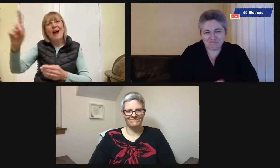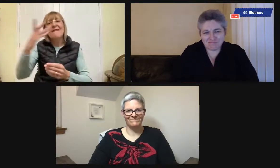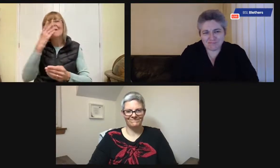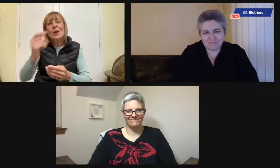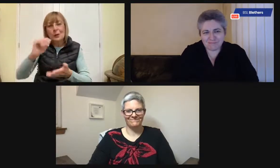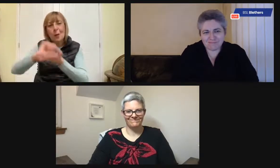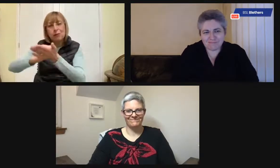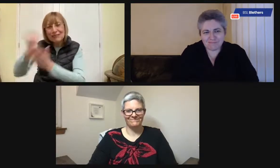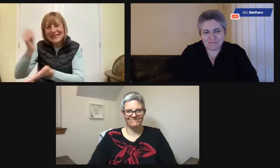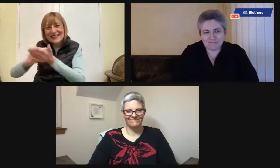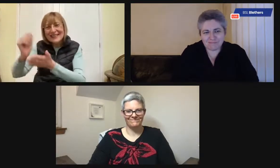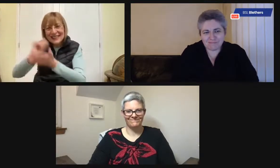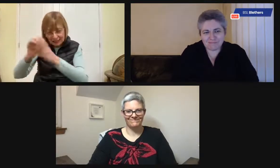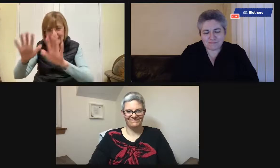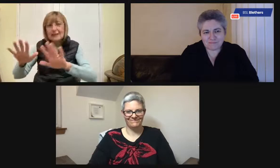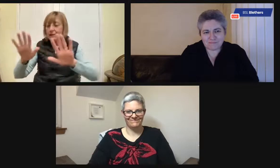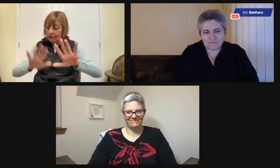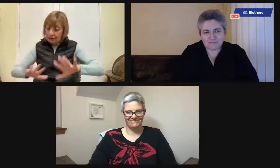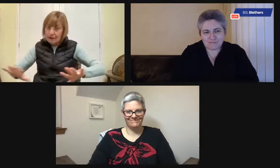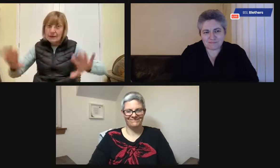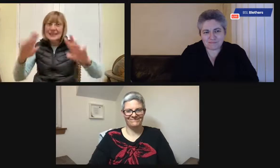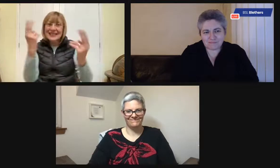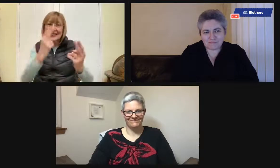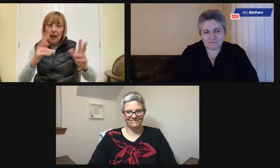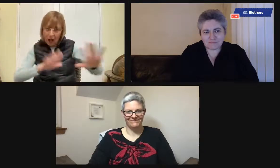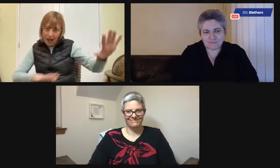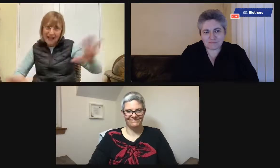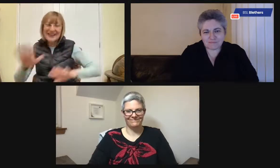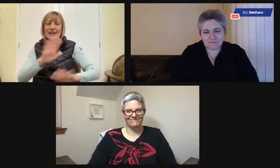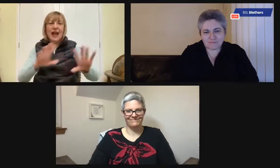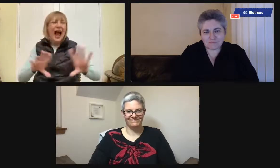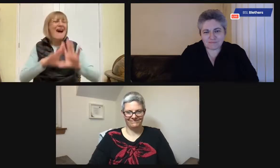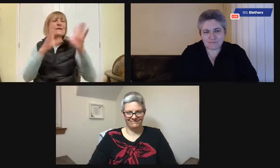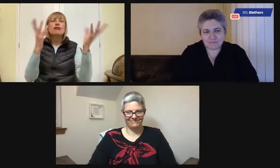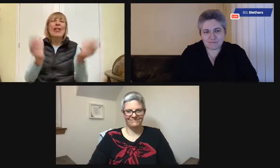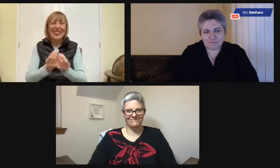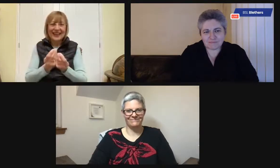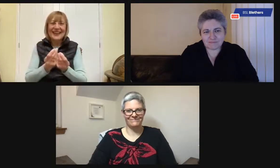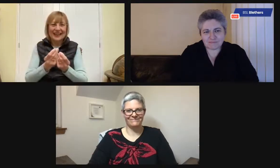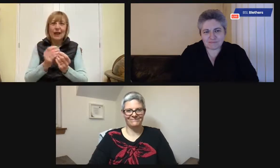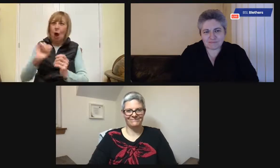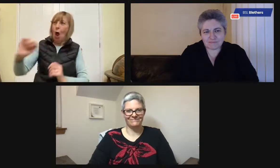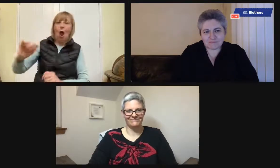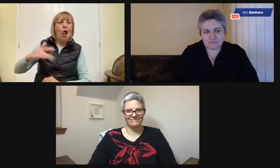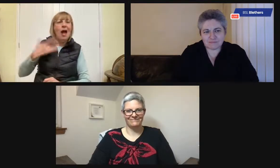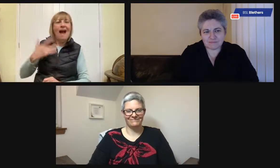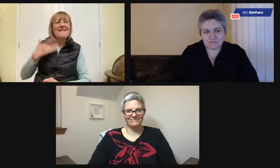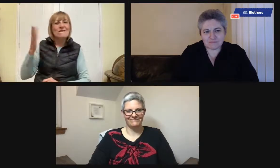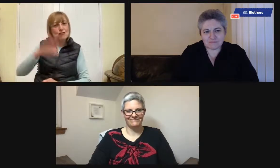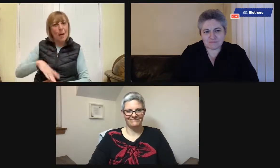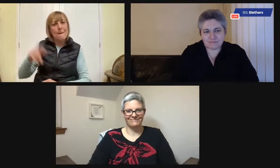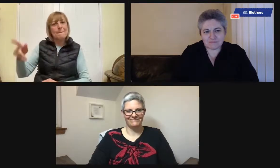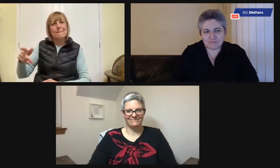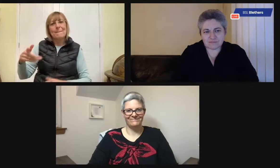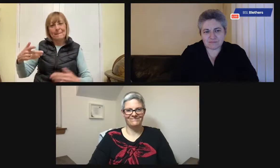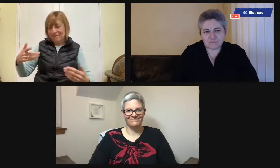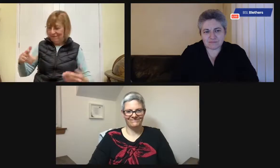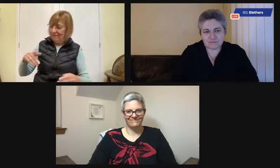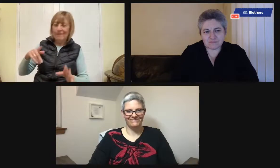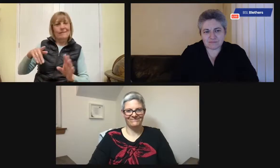everybody in the family. We ordered it from a photo print shop. We designed it and her whole